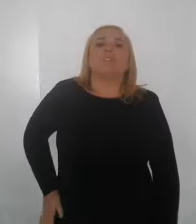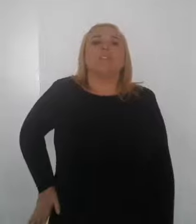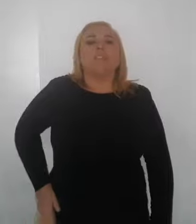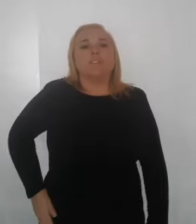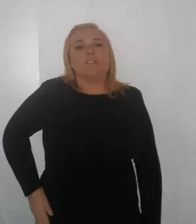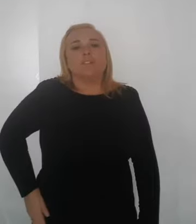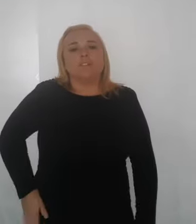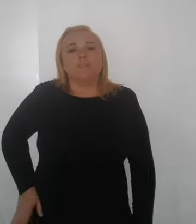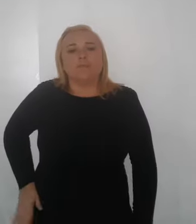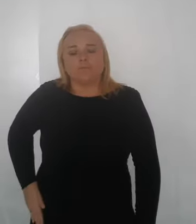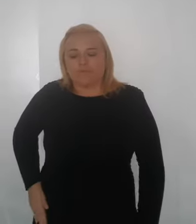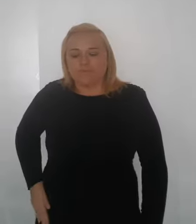Oh stand by stand by